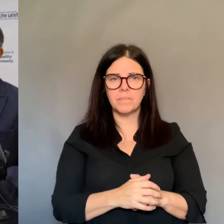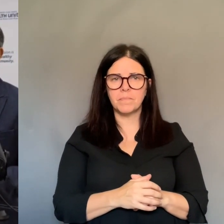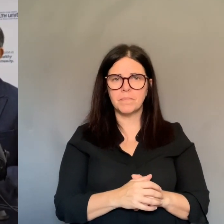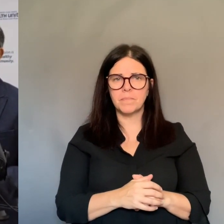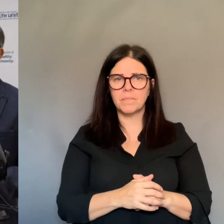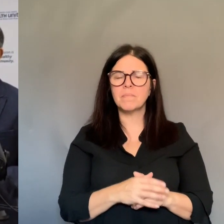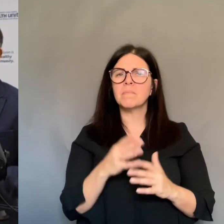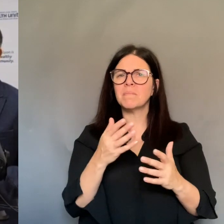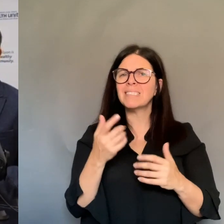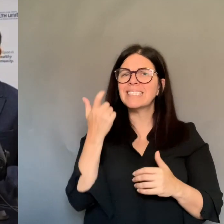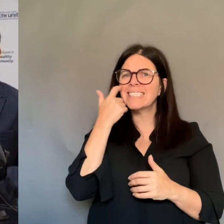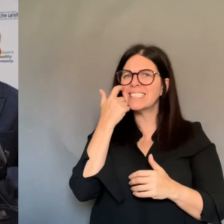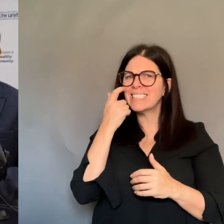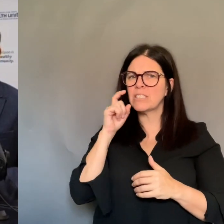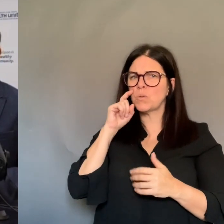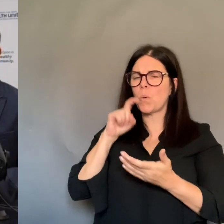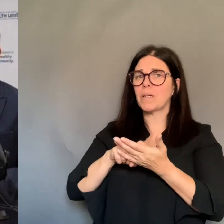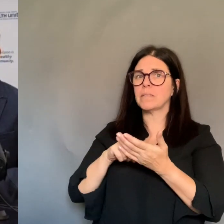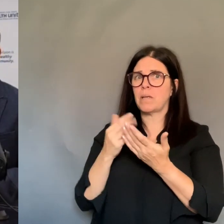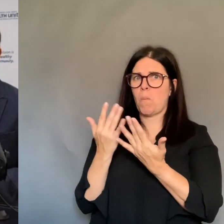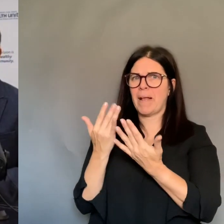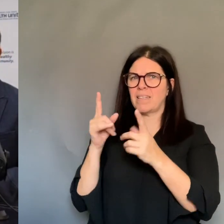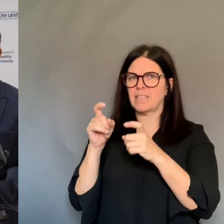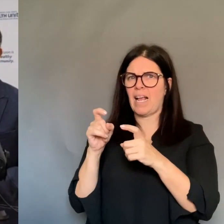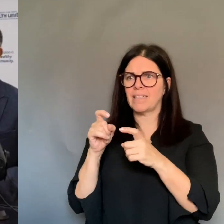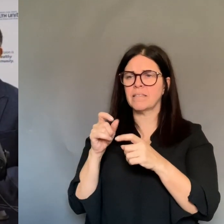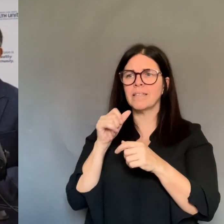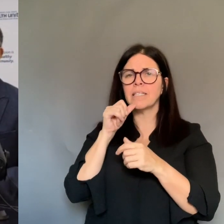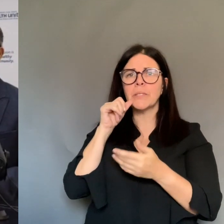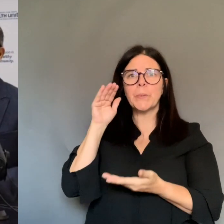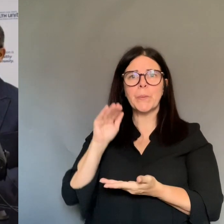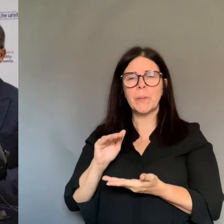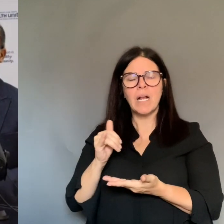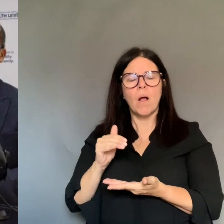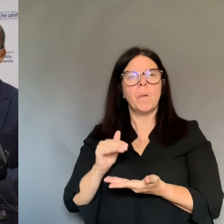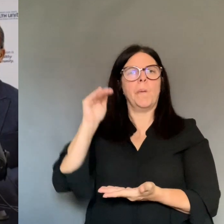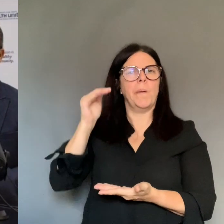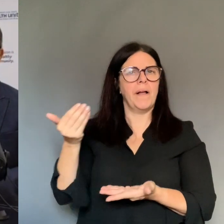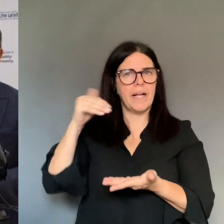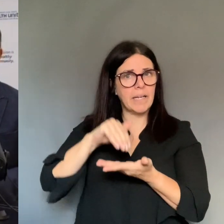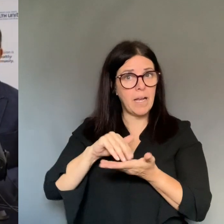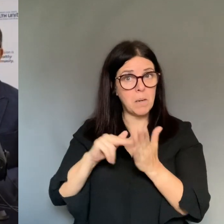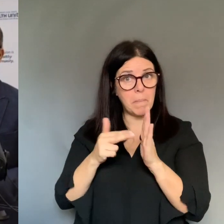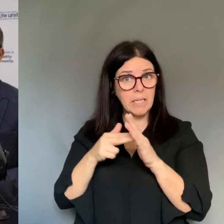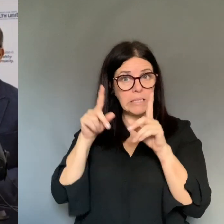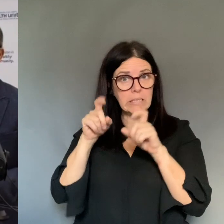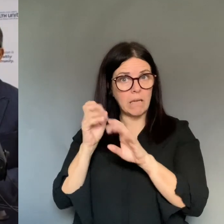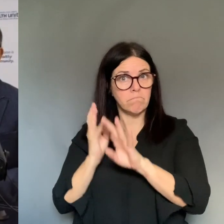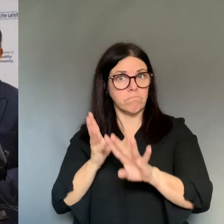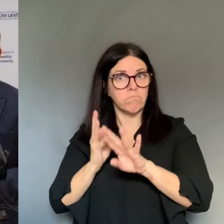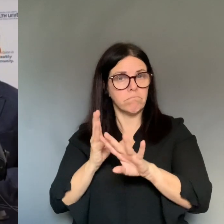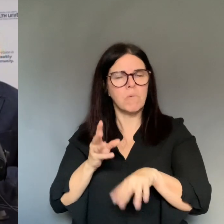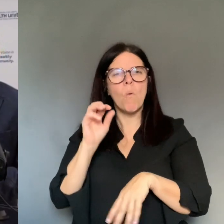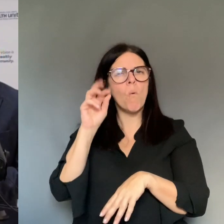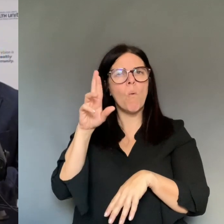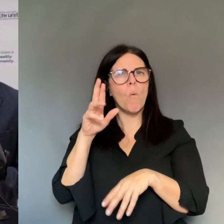has to be some kind of a prioritization, which they do for people who are in the hospitals or in ICU, they are prioritized to get their results back quickly.